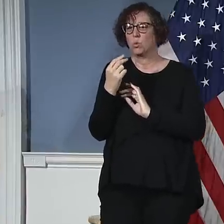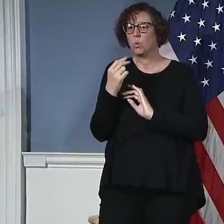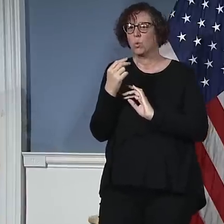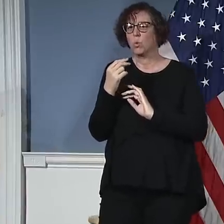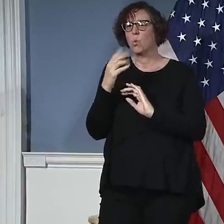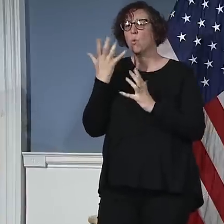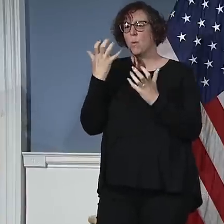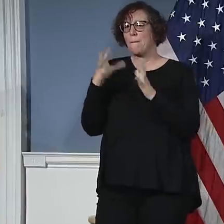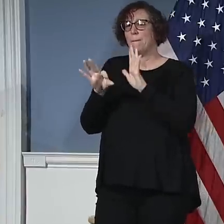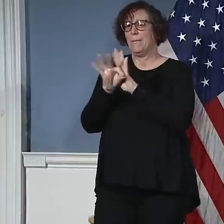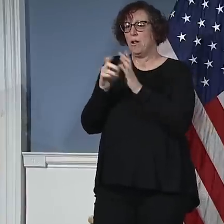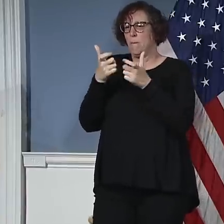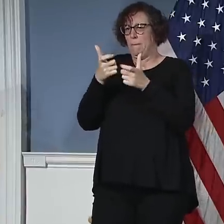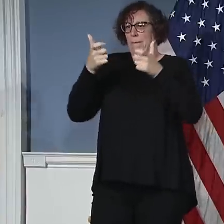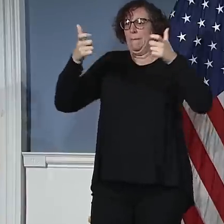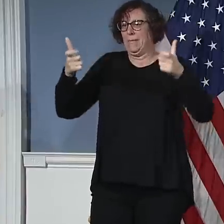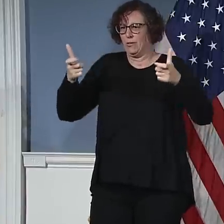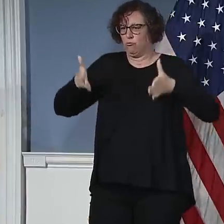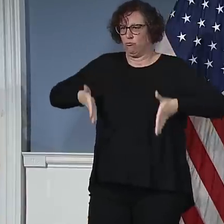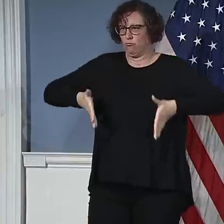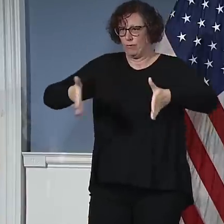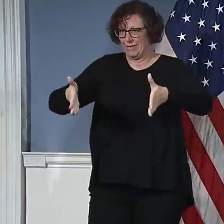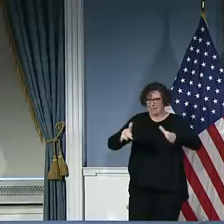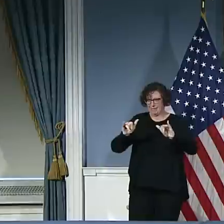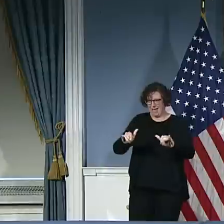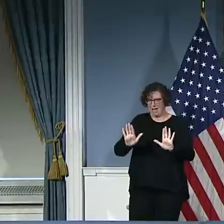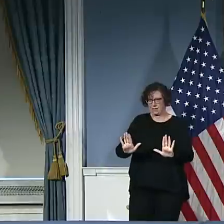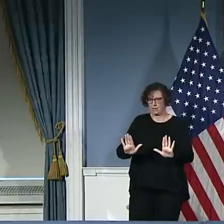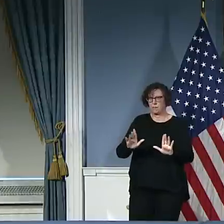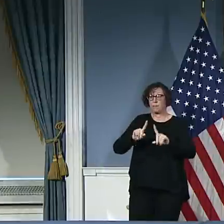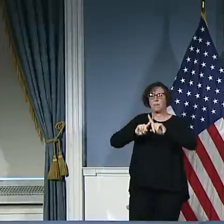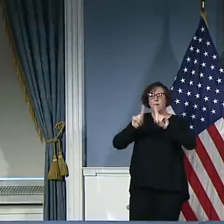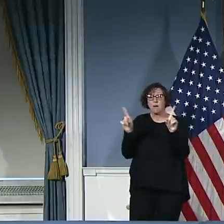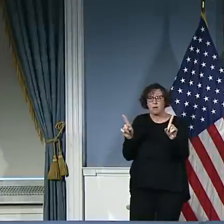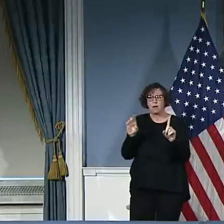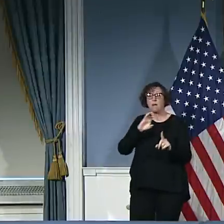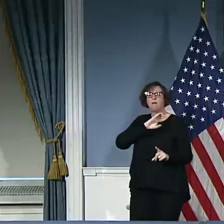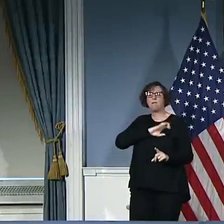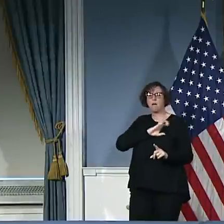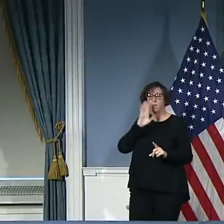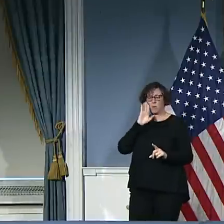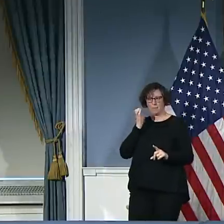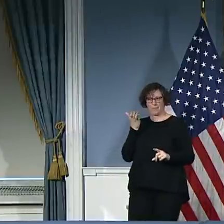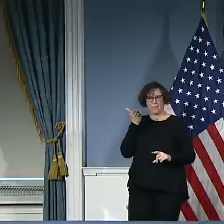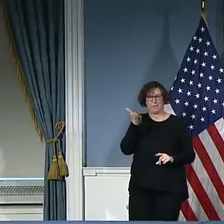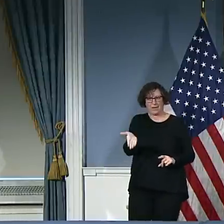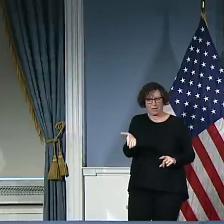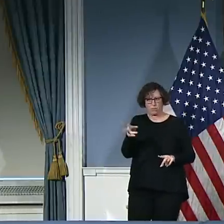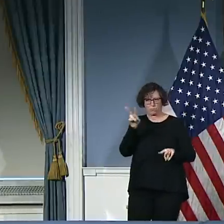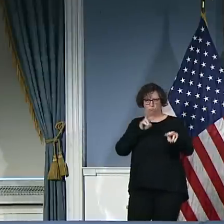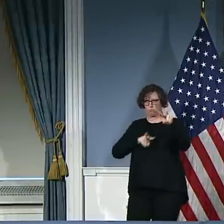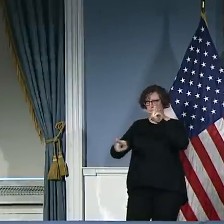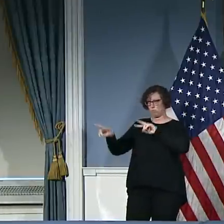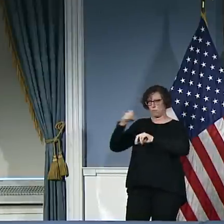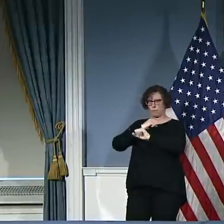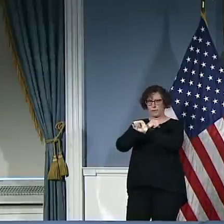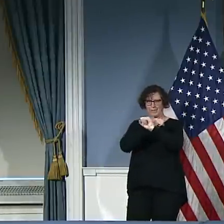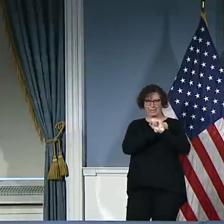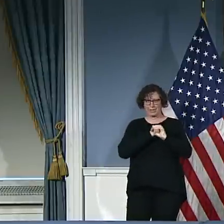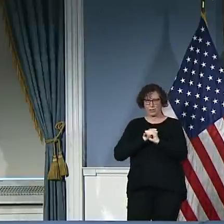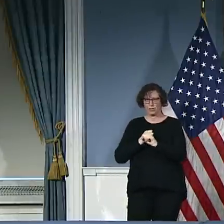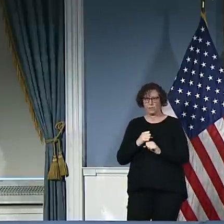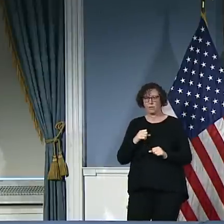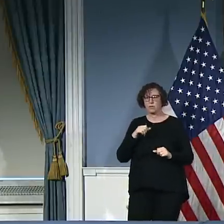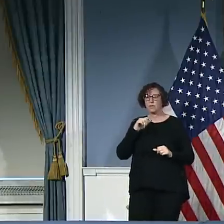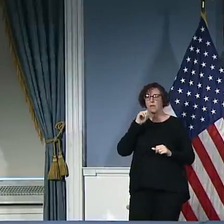Okay. And this might be more directed at Commissioner Barbeau, but given the spike that we're seeing,